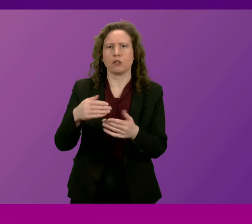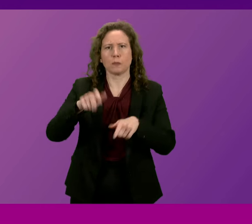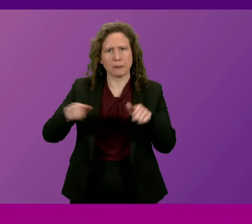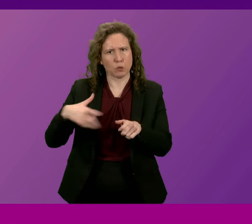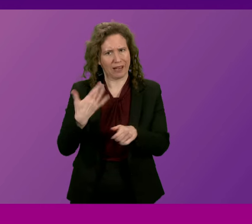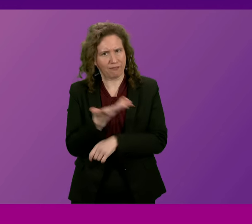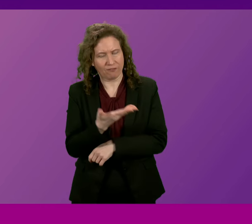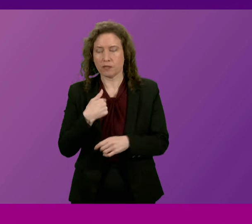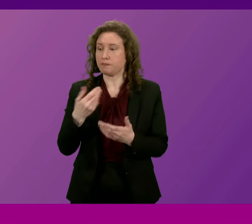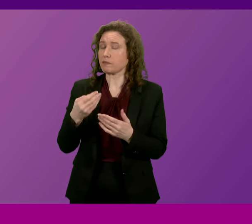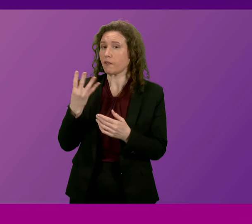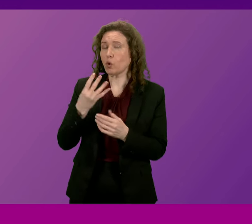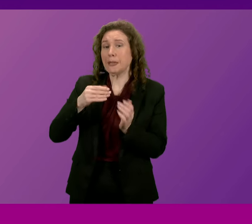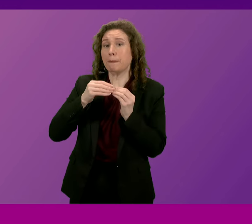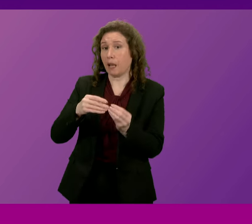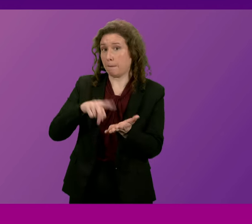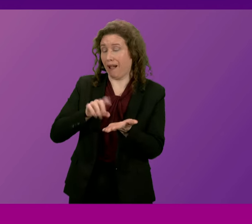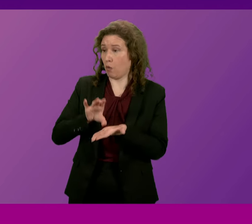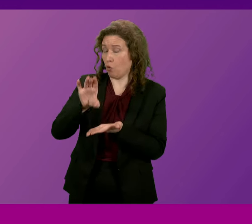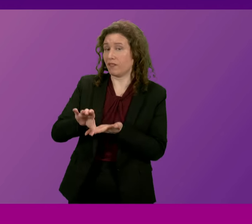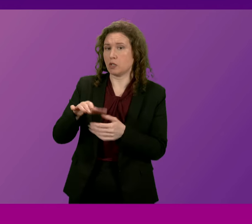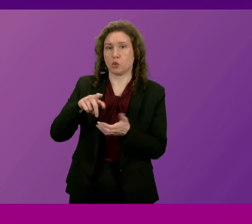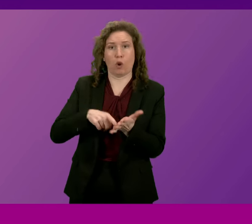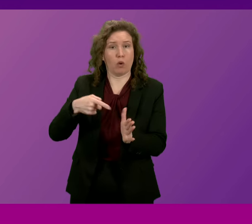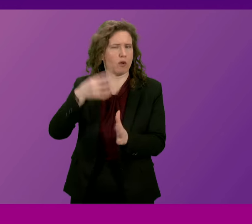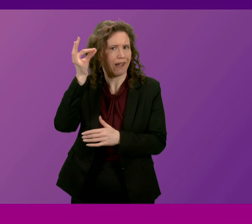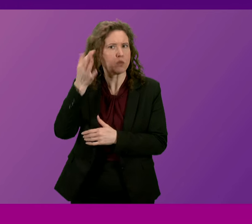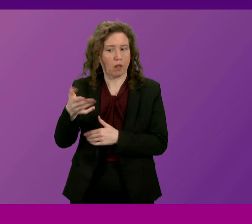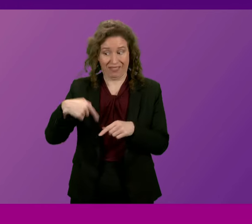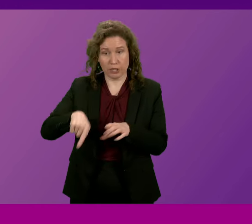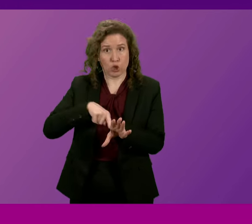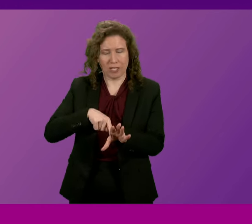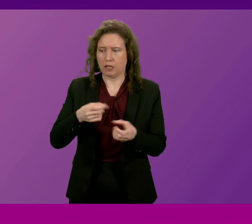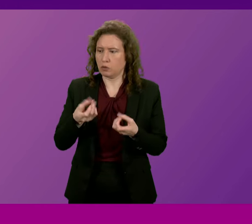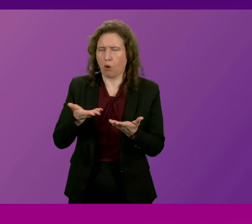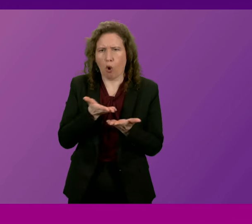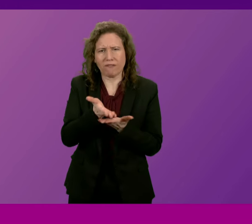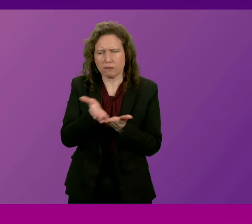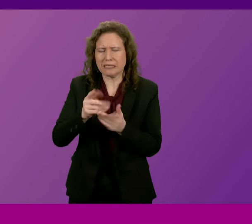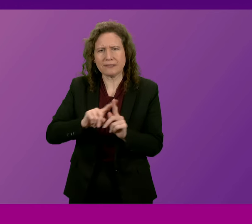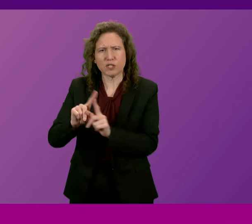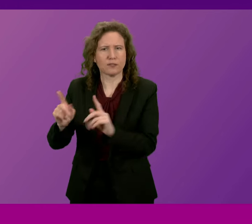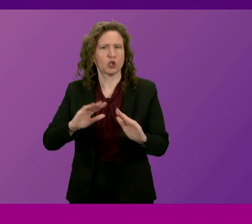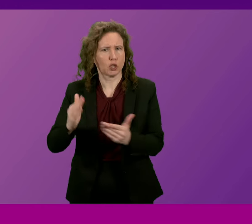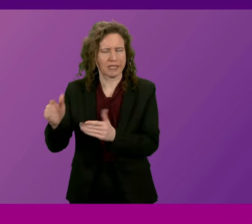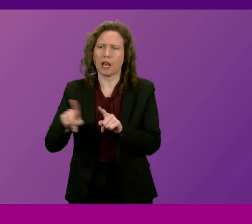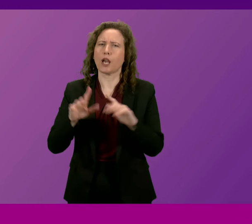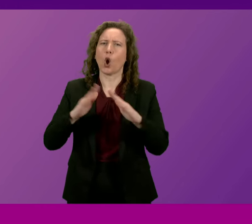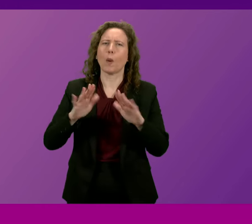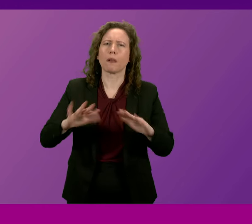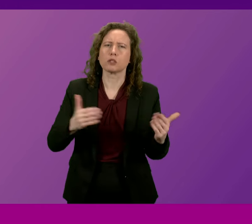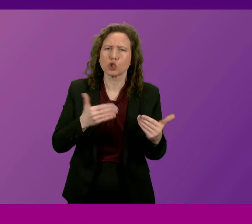more than £14 billion to local authorities in this financial year to deliver a range of services, including homelessness services,